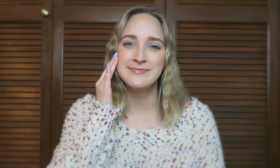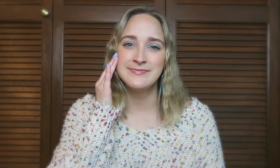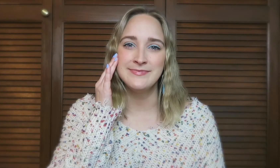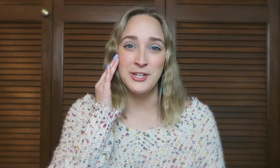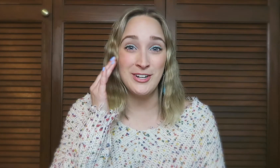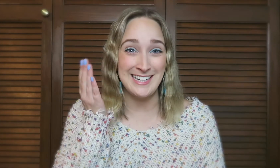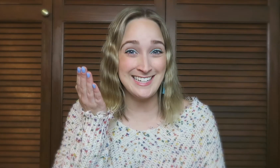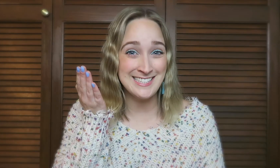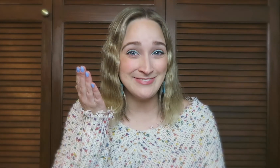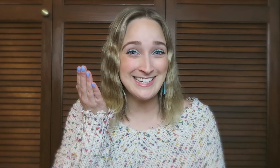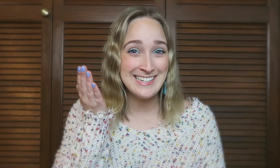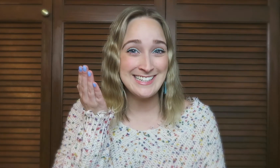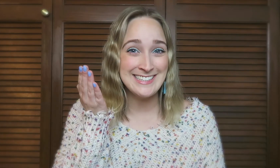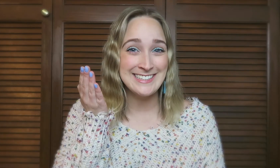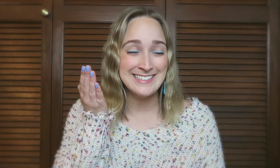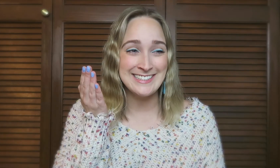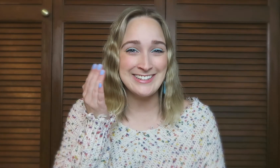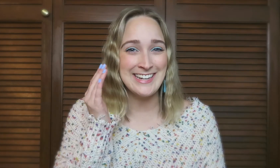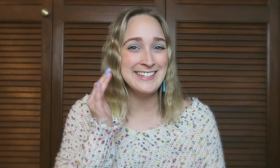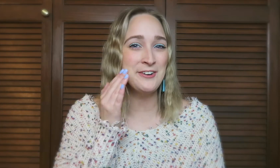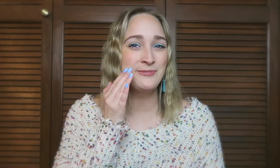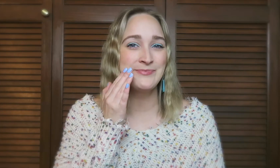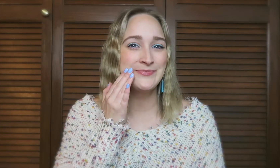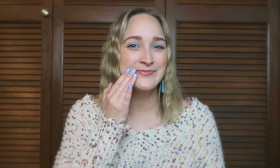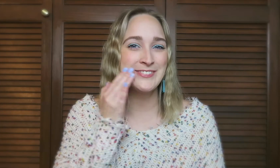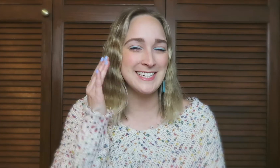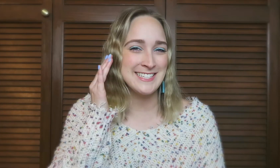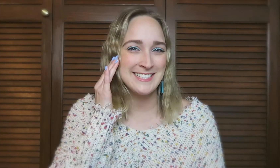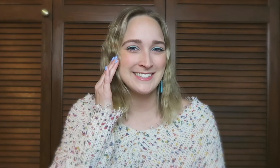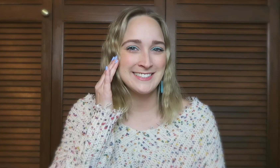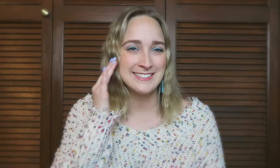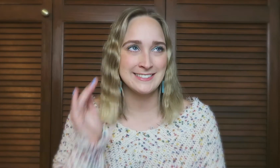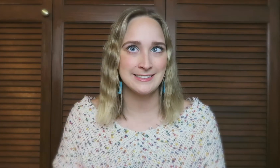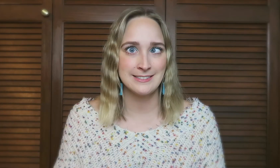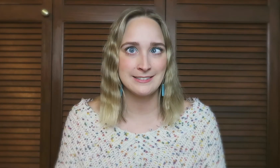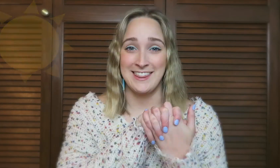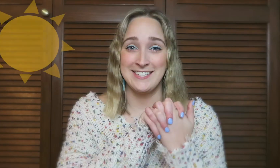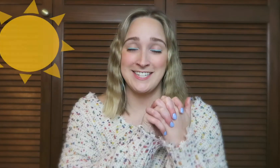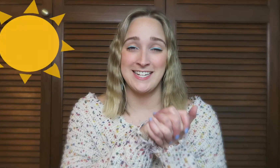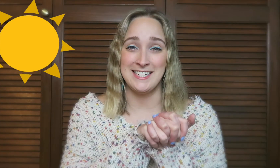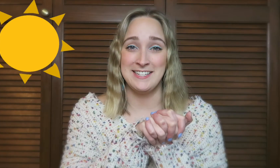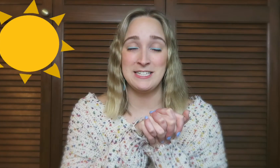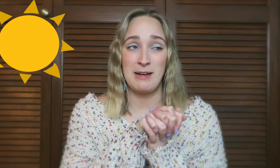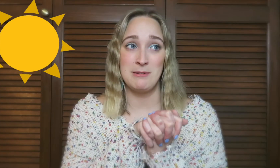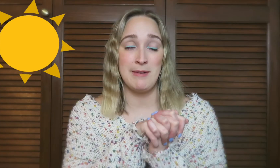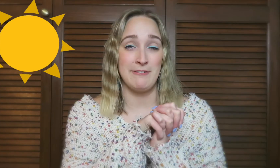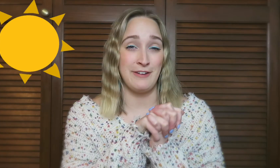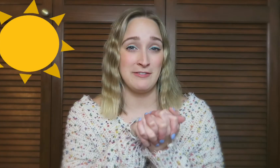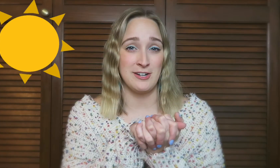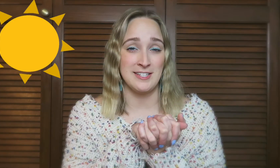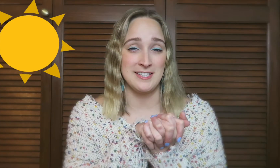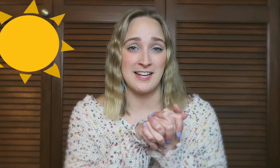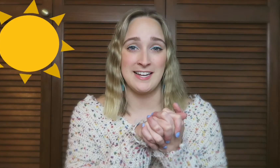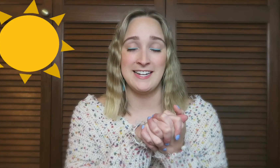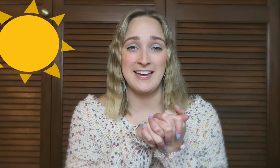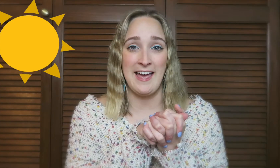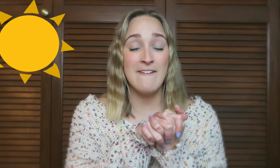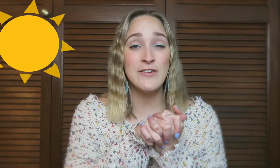You want to kiss me? Okay. No. Kiss. The sun. This might be my favorite sign ever.